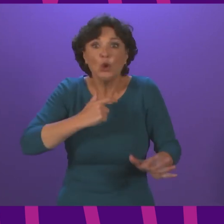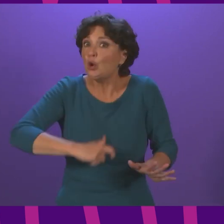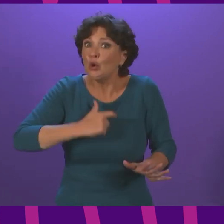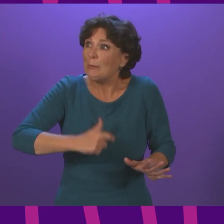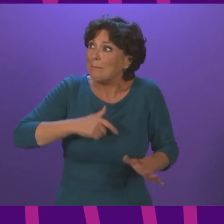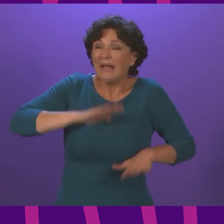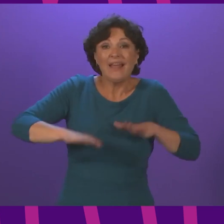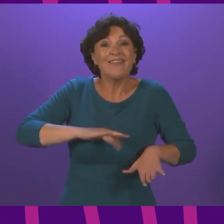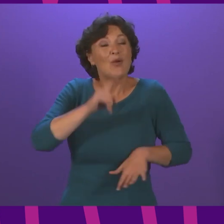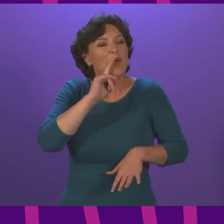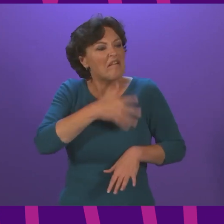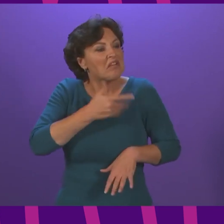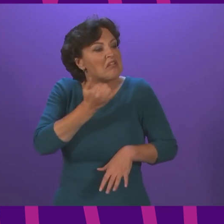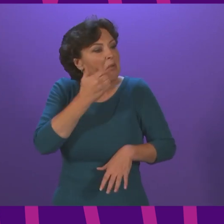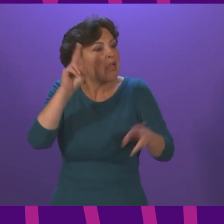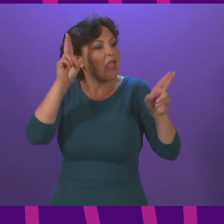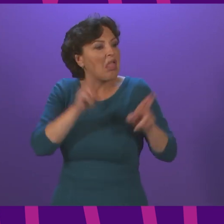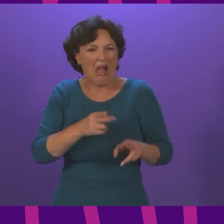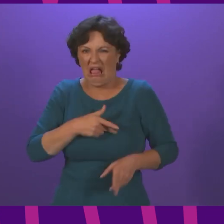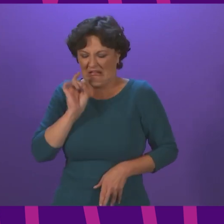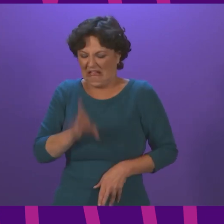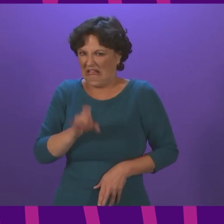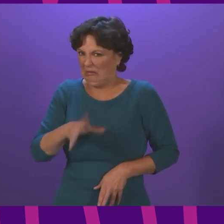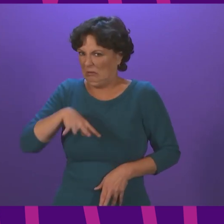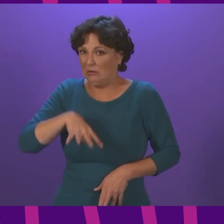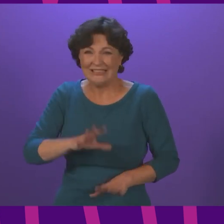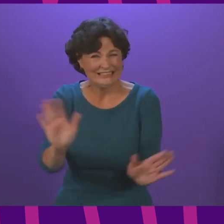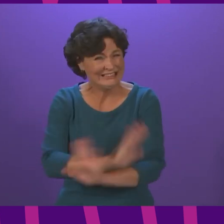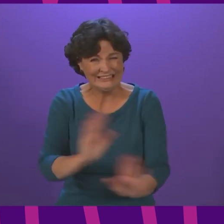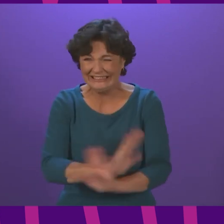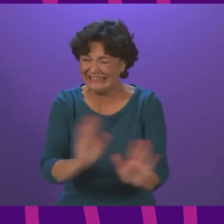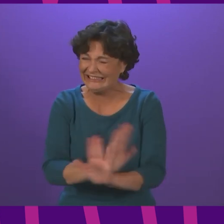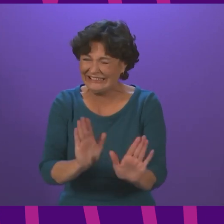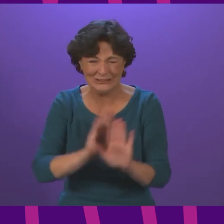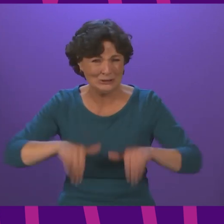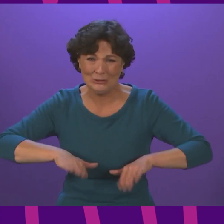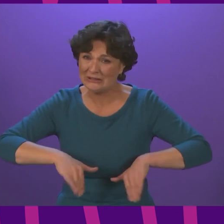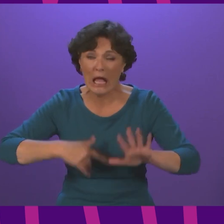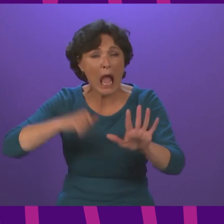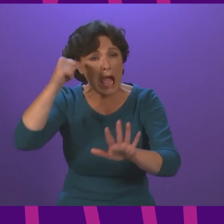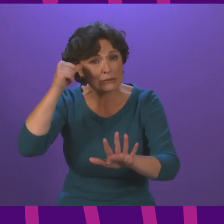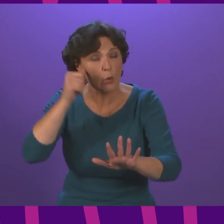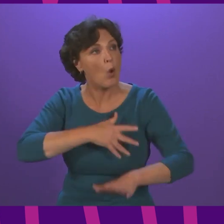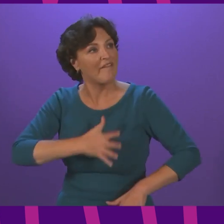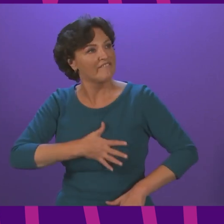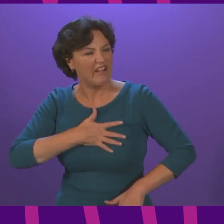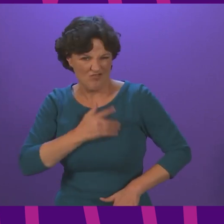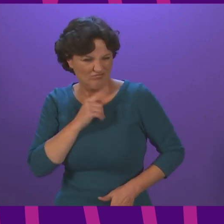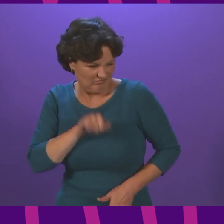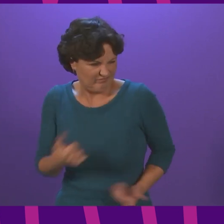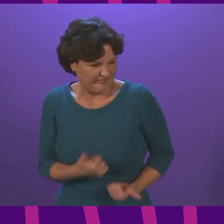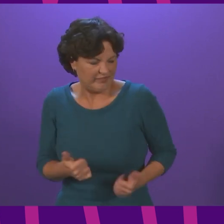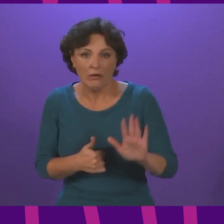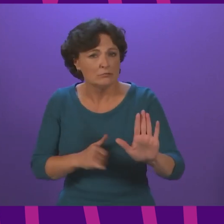a really important message for me for the government but actually for all of us to give is don't drop your guard as cases continue to fall it's still